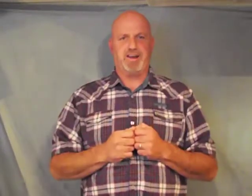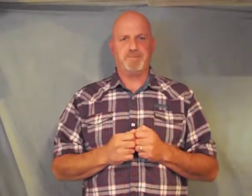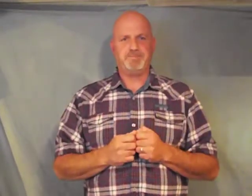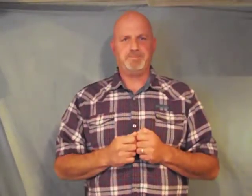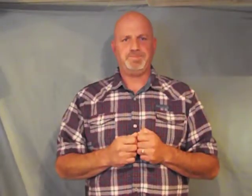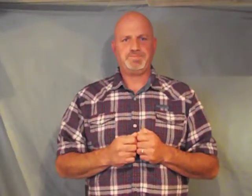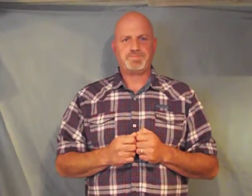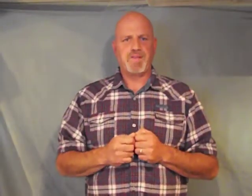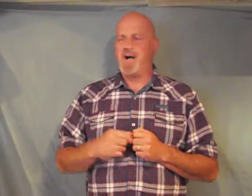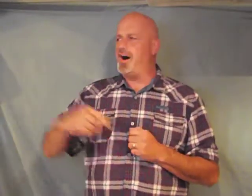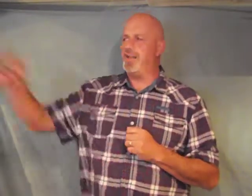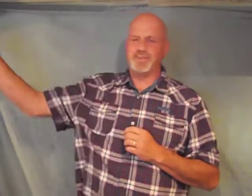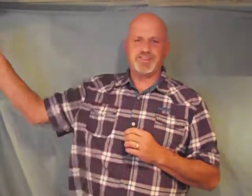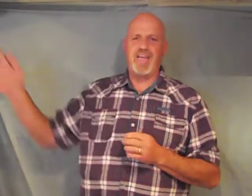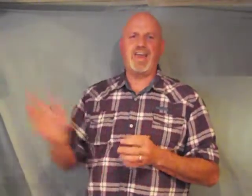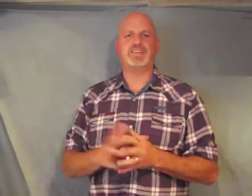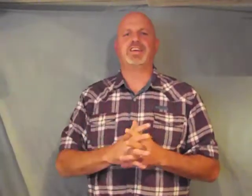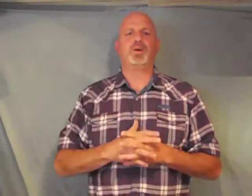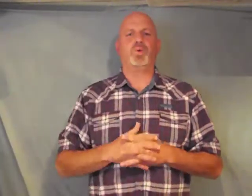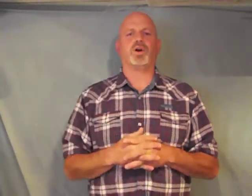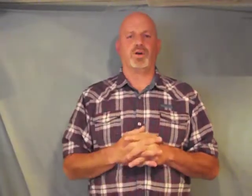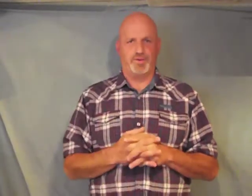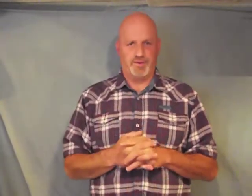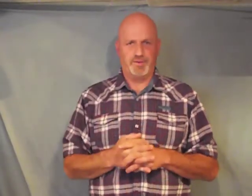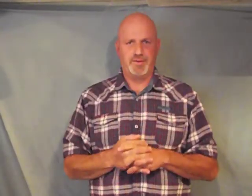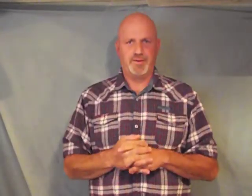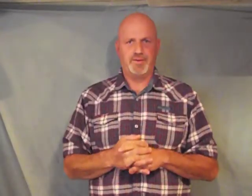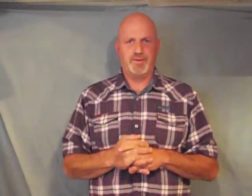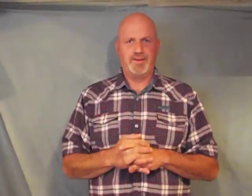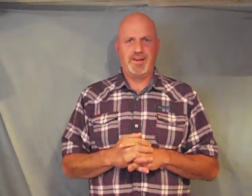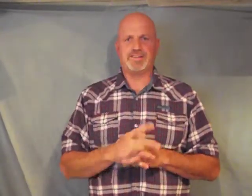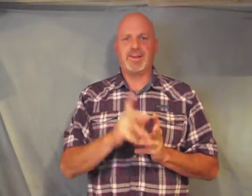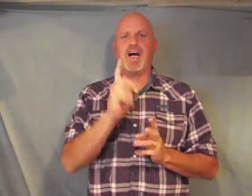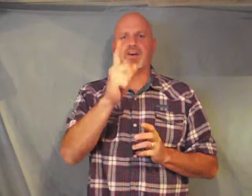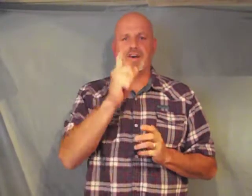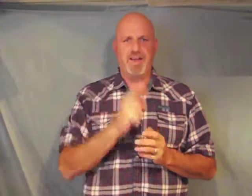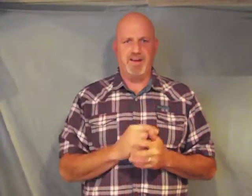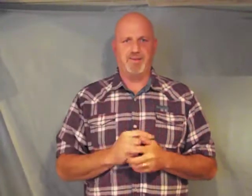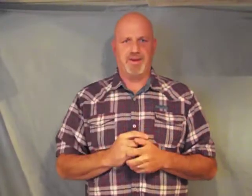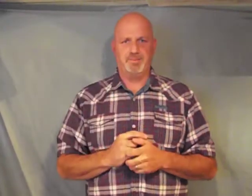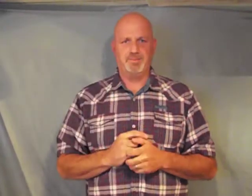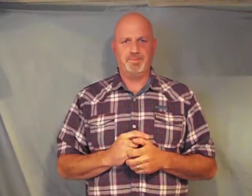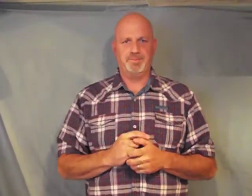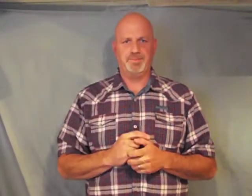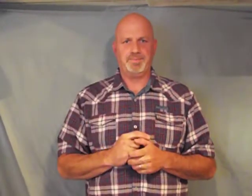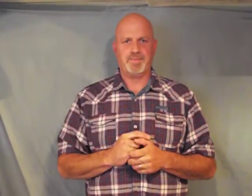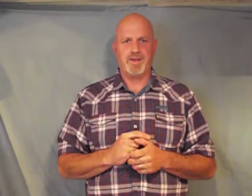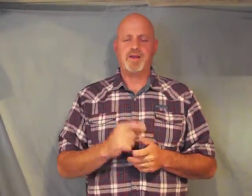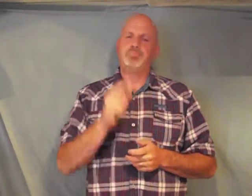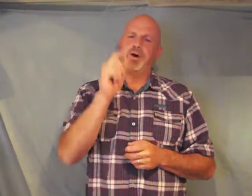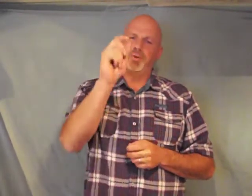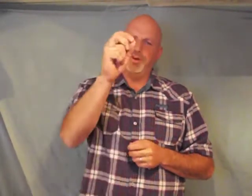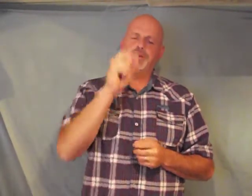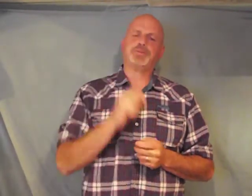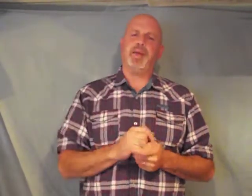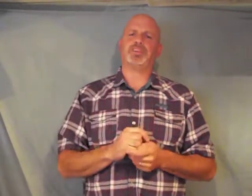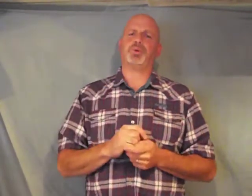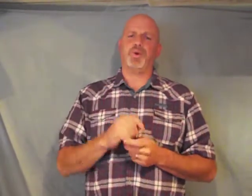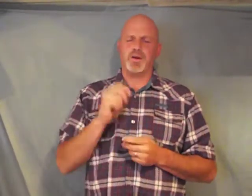all the xanax in the world is not going to heal them but when you speak the word